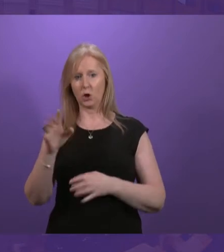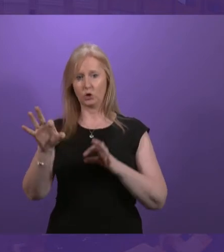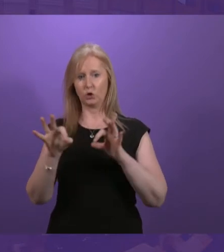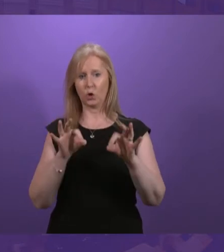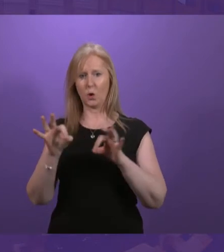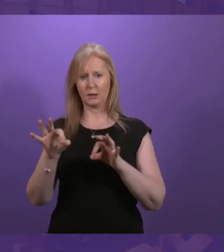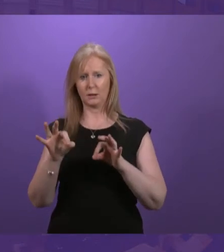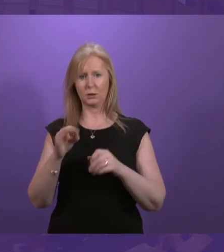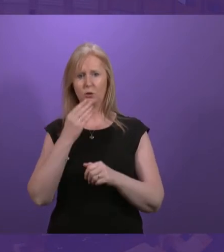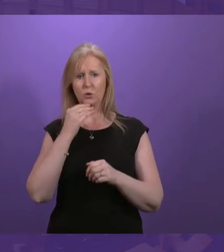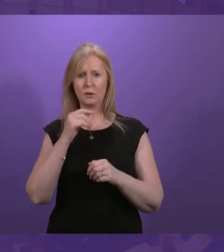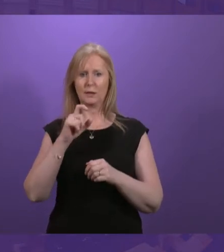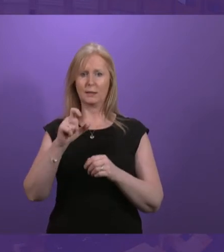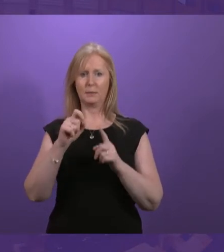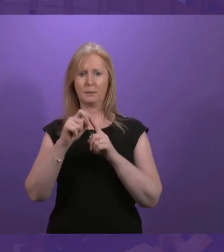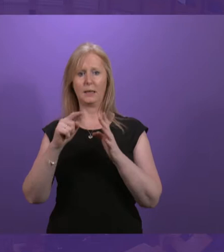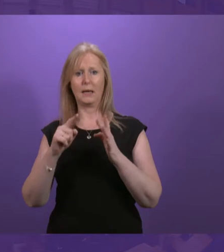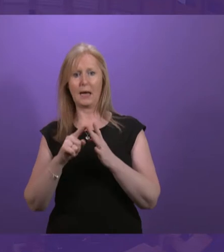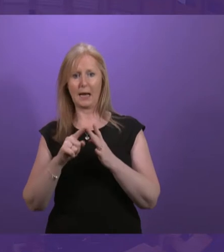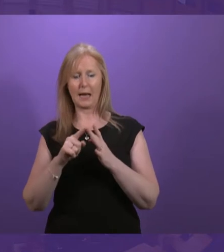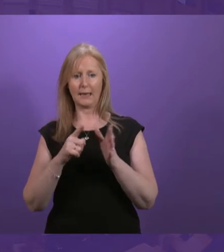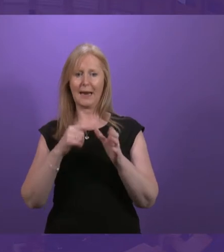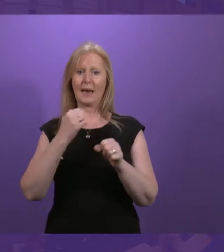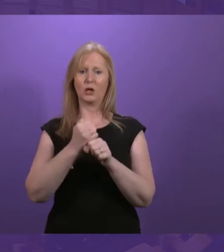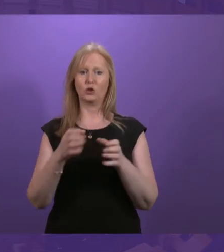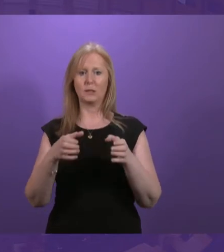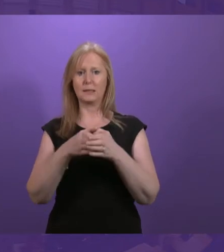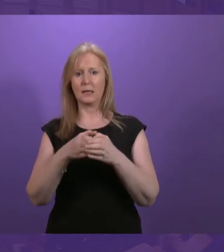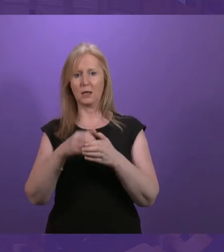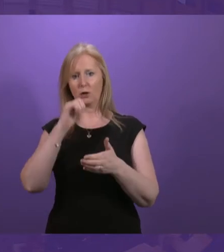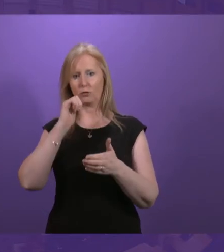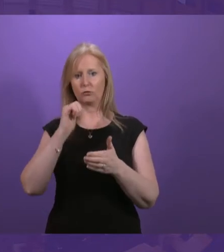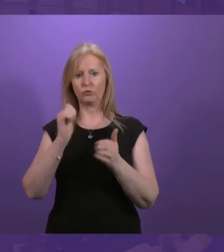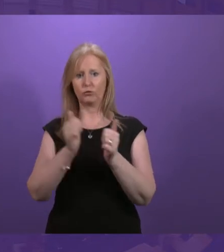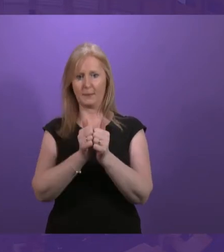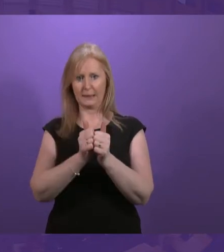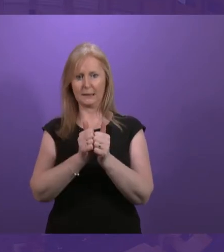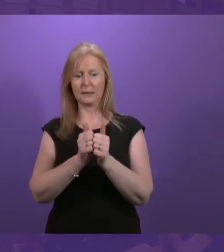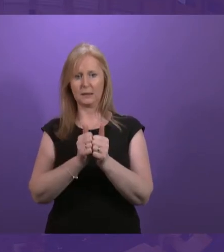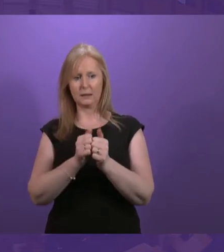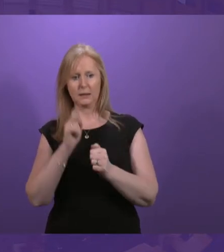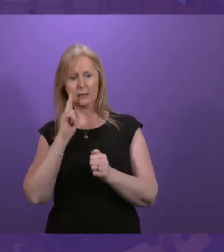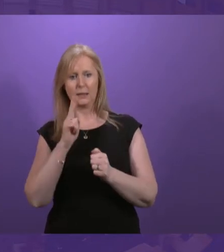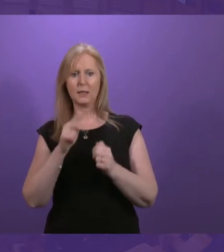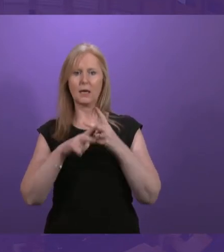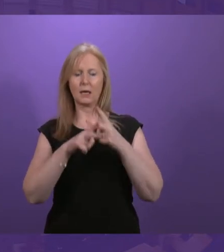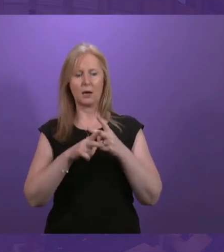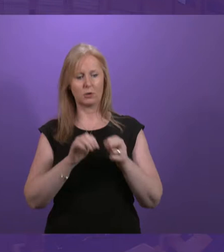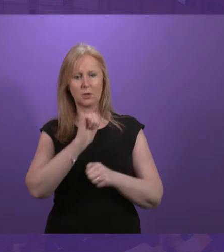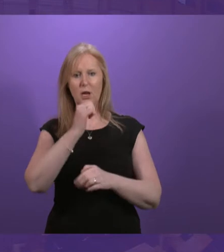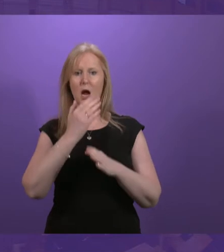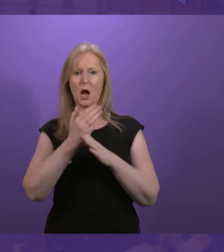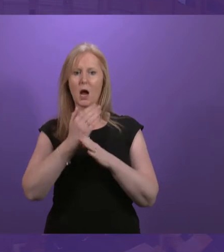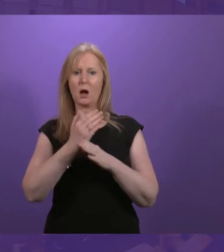CPI, a choice to use agency agreements, to see carers being forced to cut their working hours. And